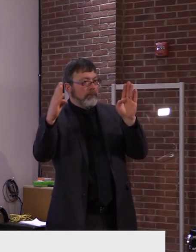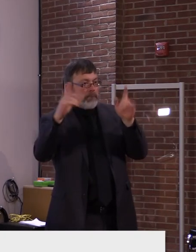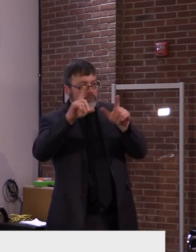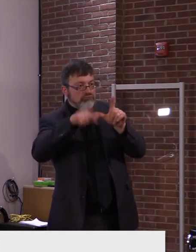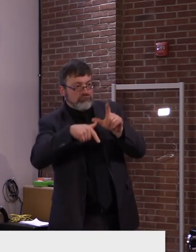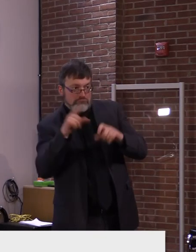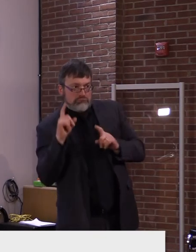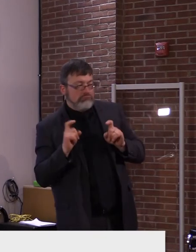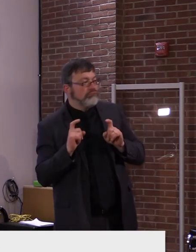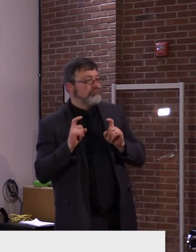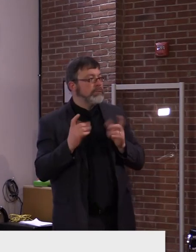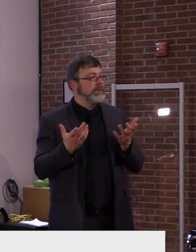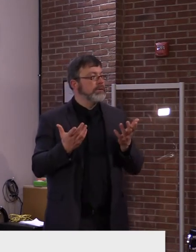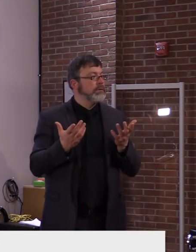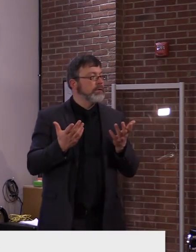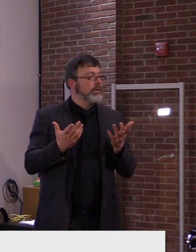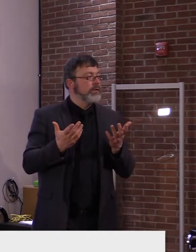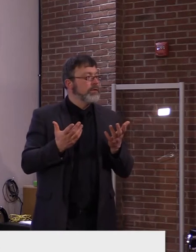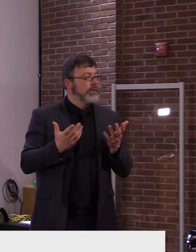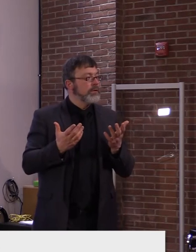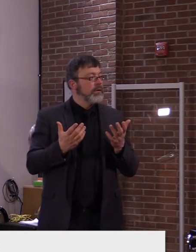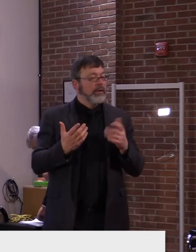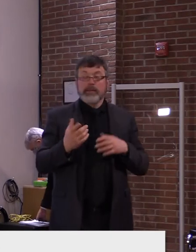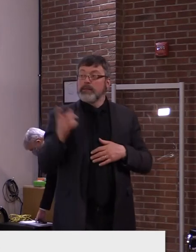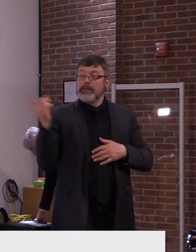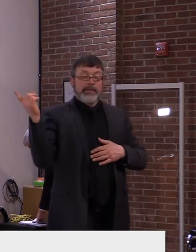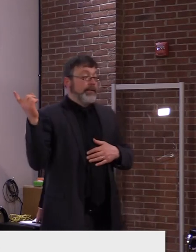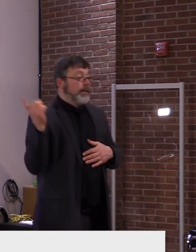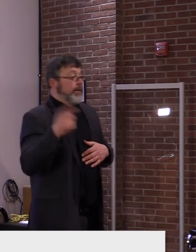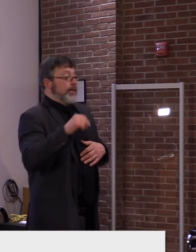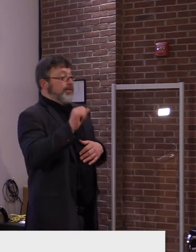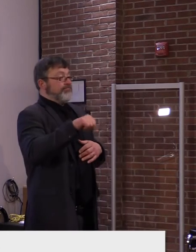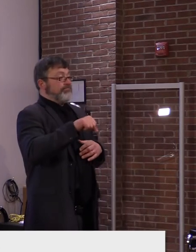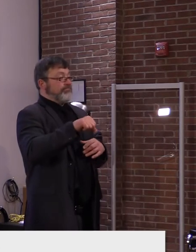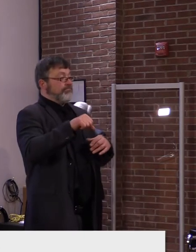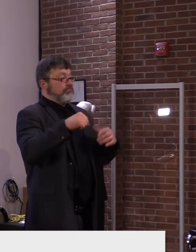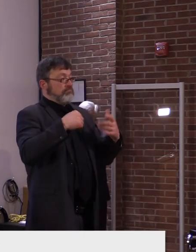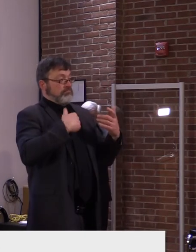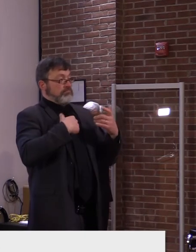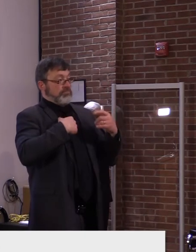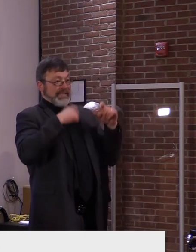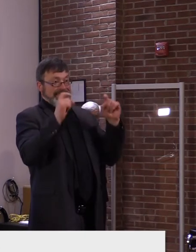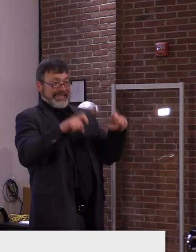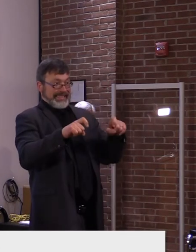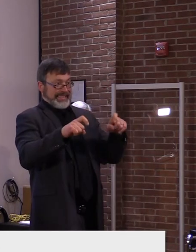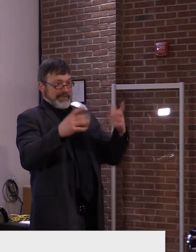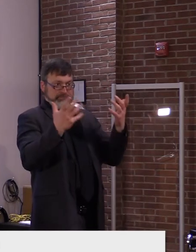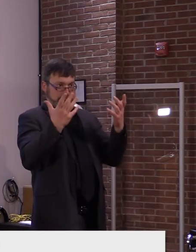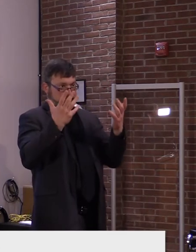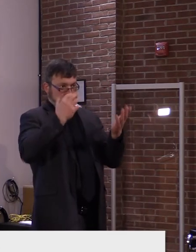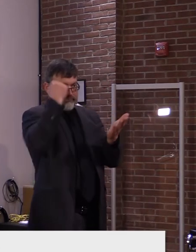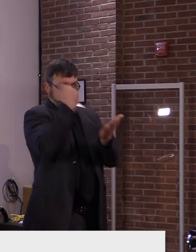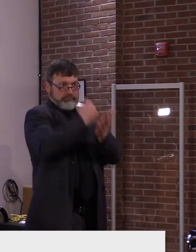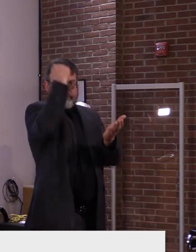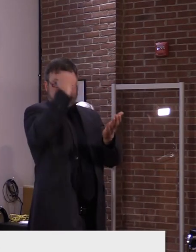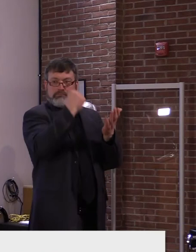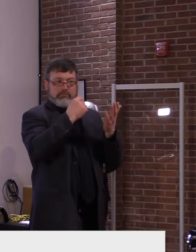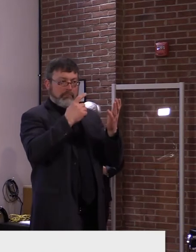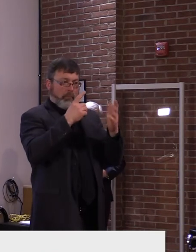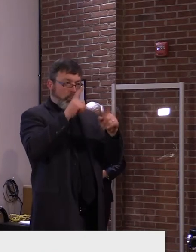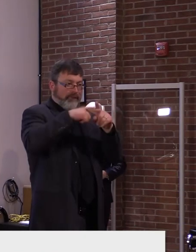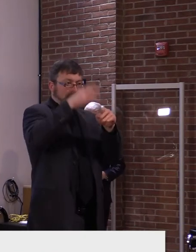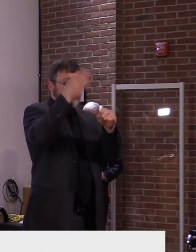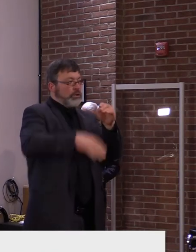question. So, um, we, we need answers to that. Obviously, it brings up all kinds of issues about boosters